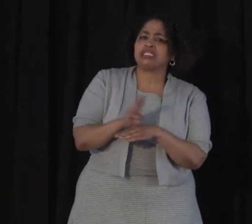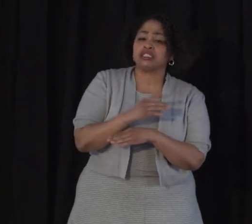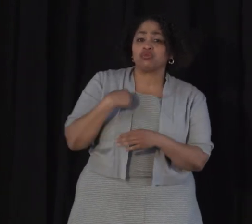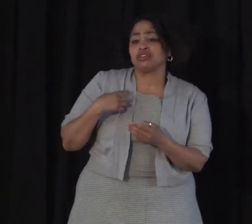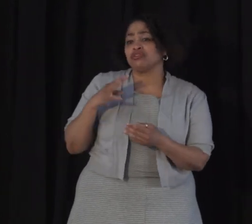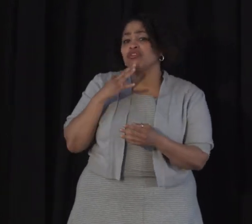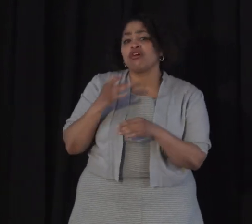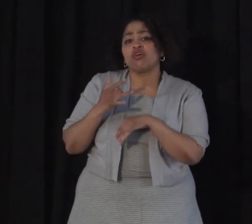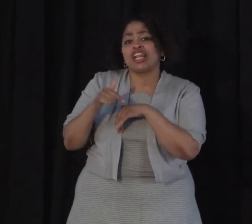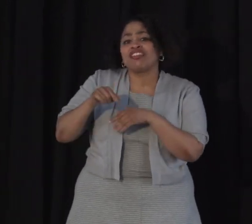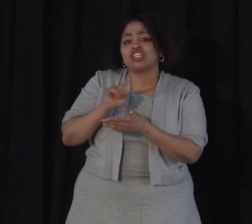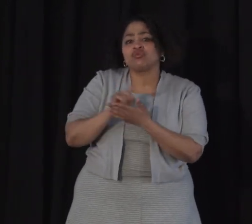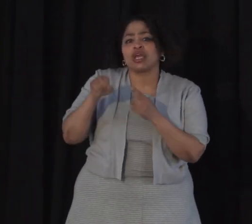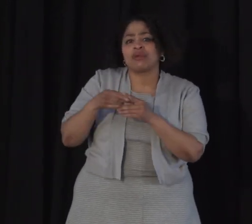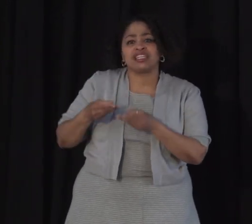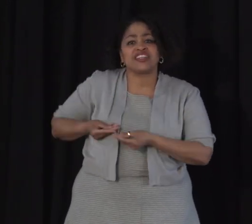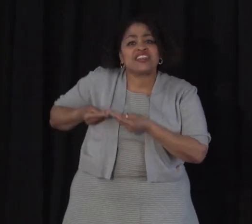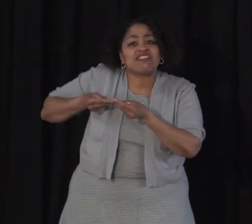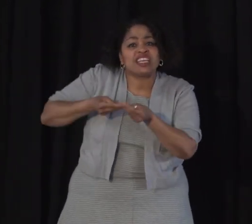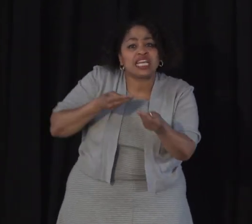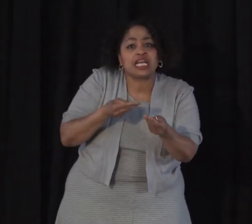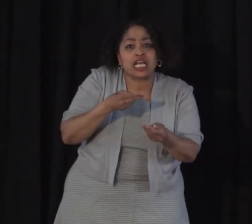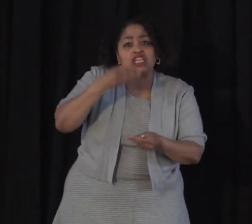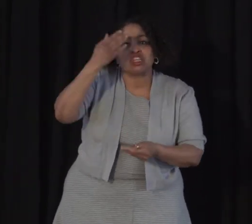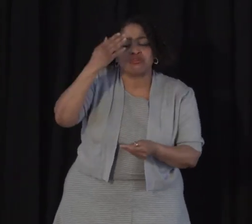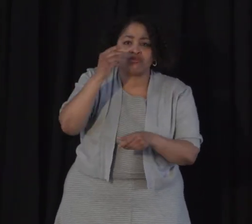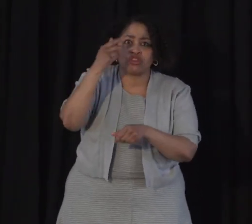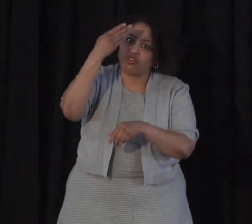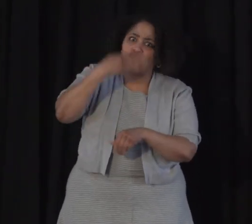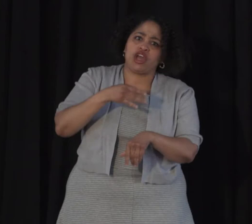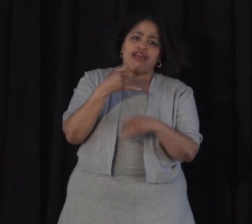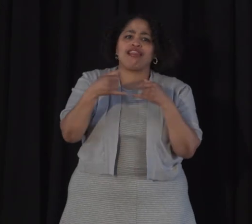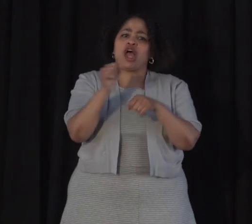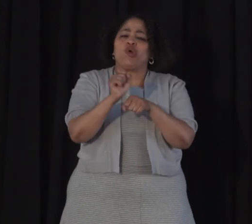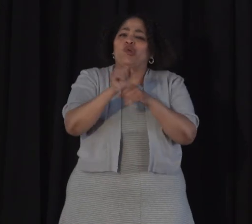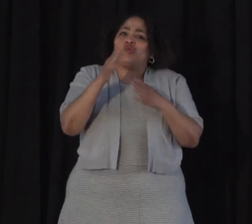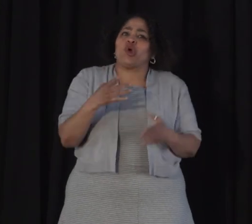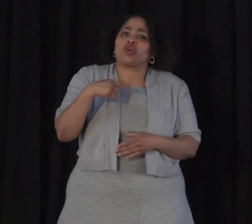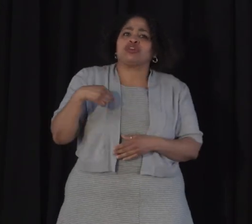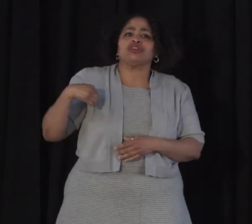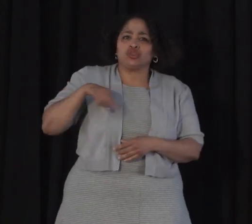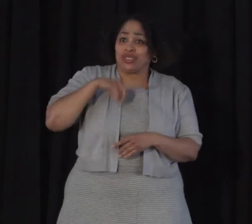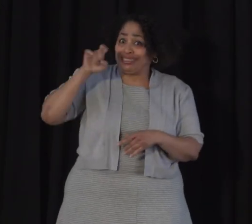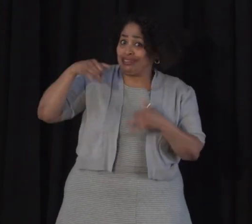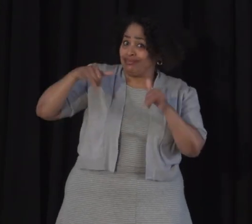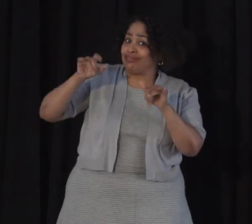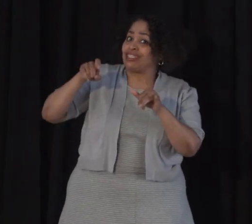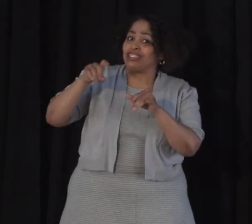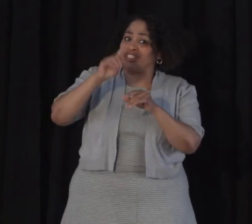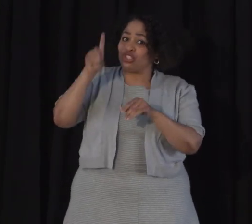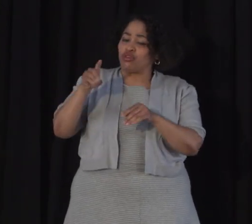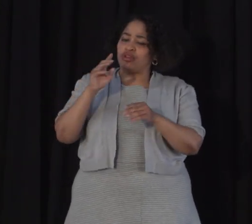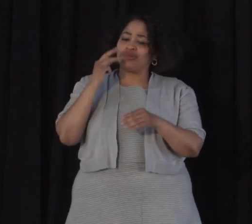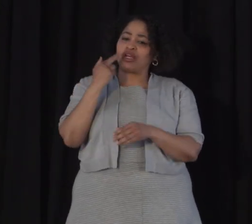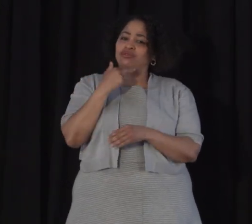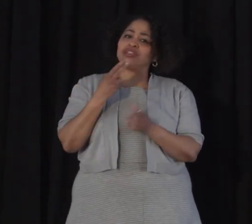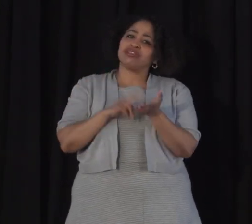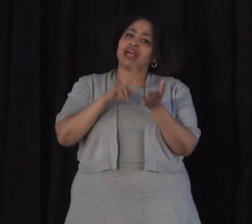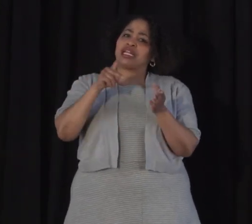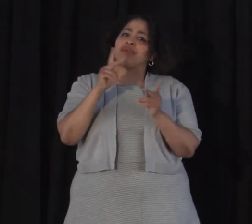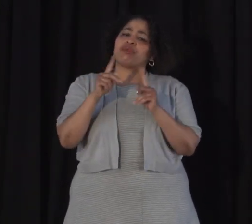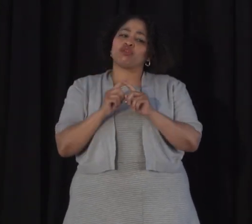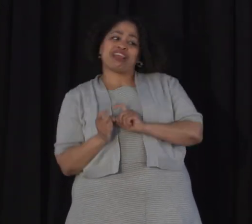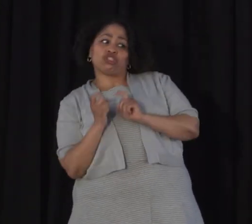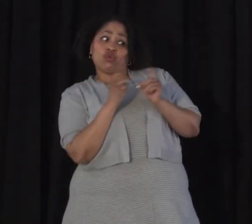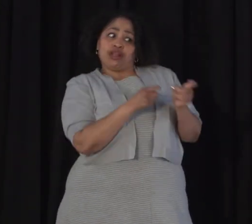earlier this week about our Feeding the Front Lines program, which still is in need of Detroit restaurants to sign up and folks to make donations.